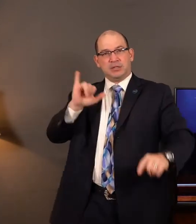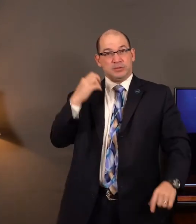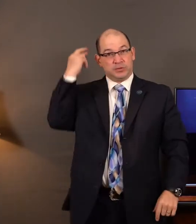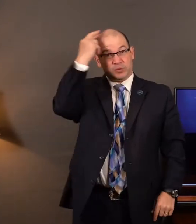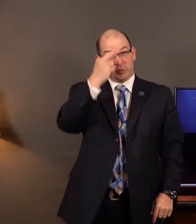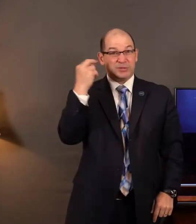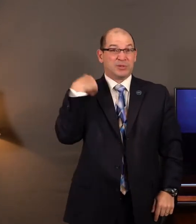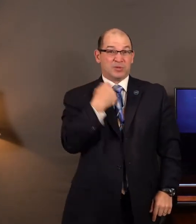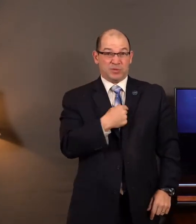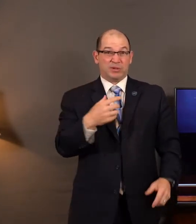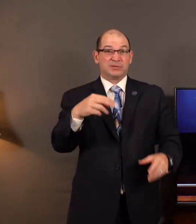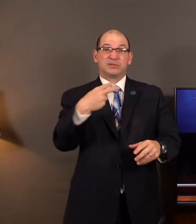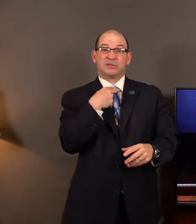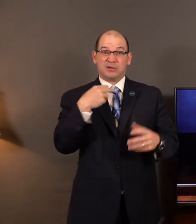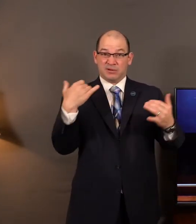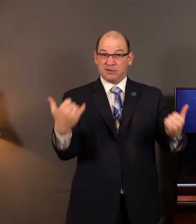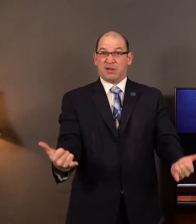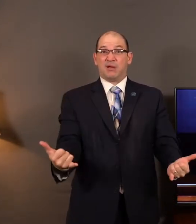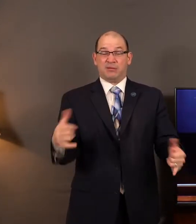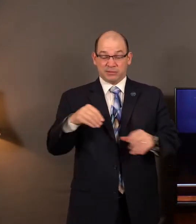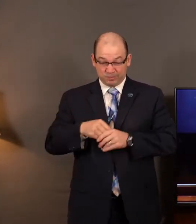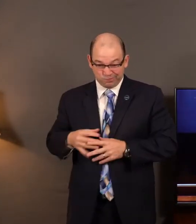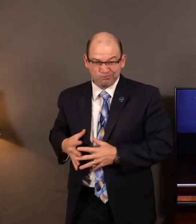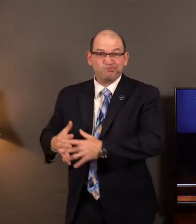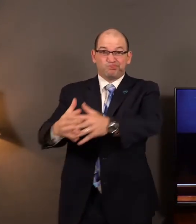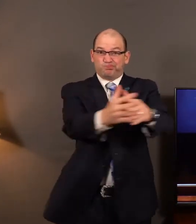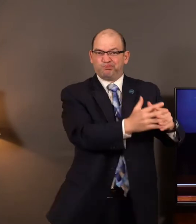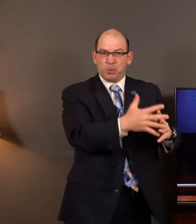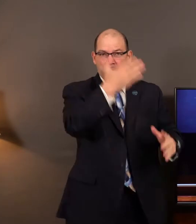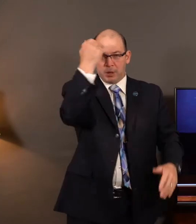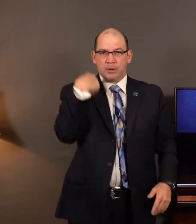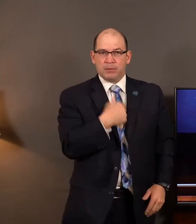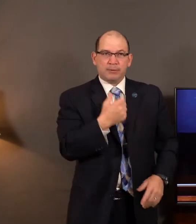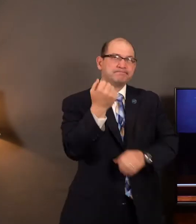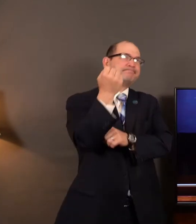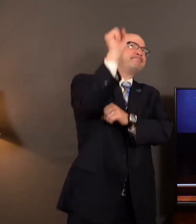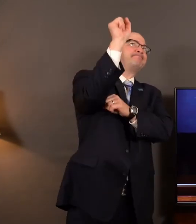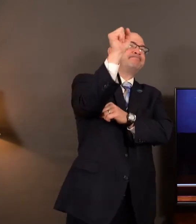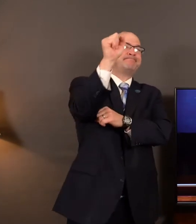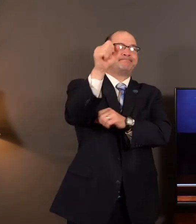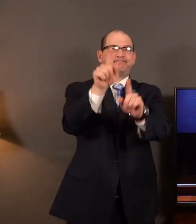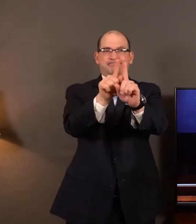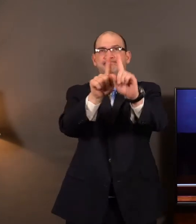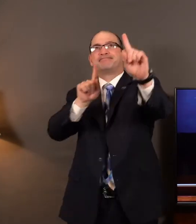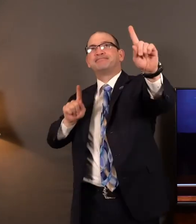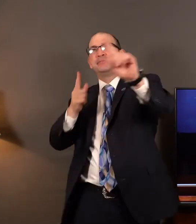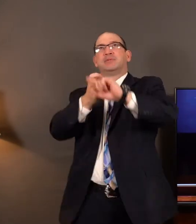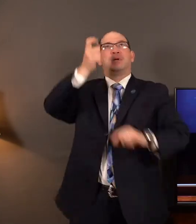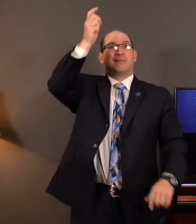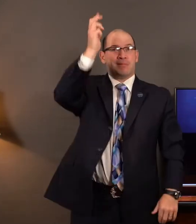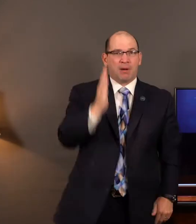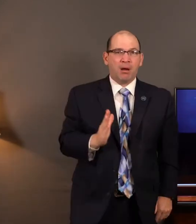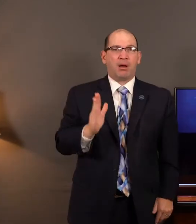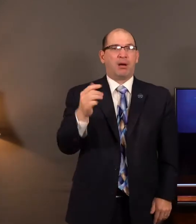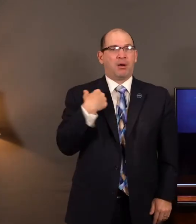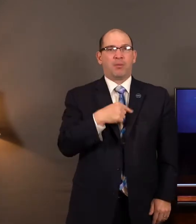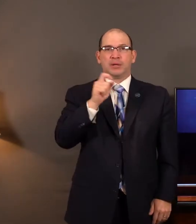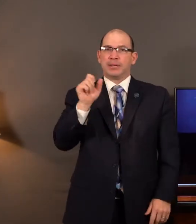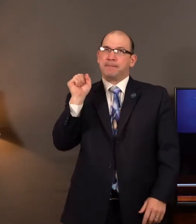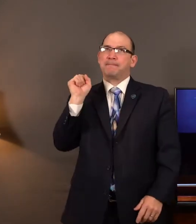this situation we are in in America today, because we too have gotten away from God. And we need to get back to God.